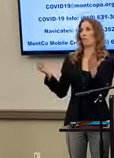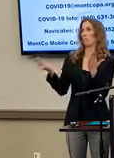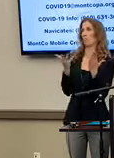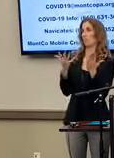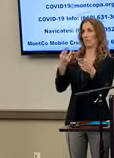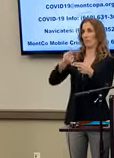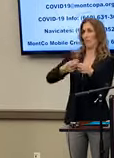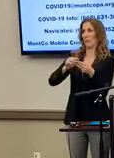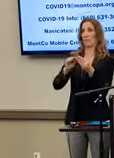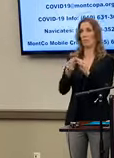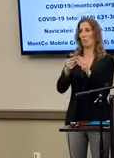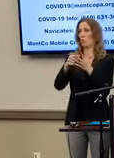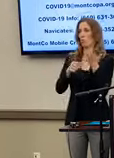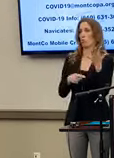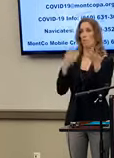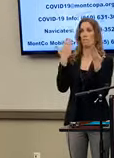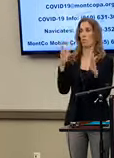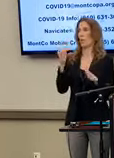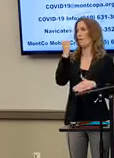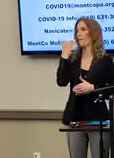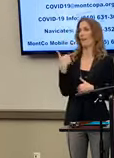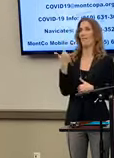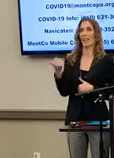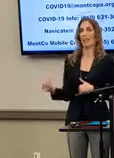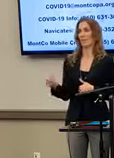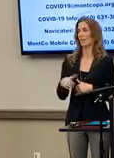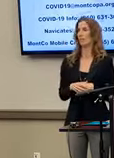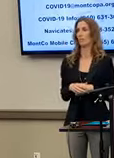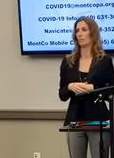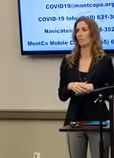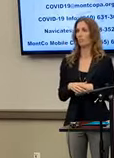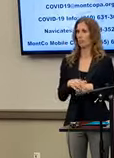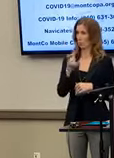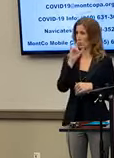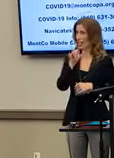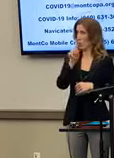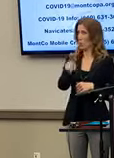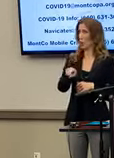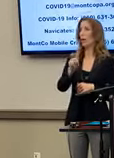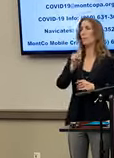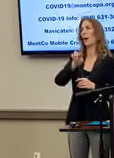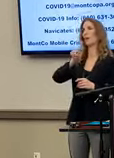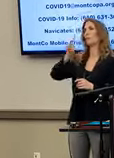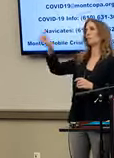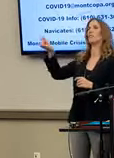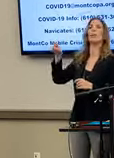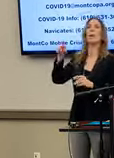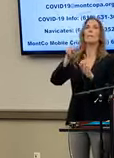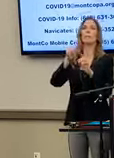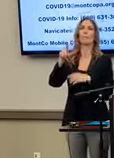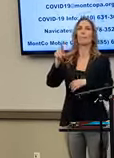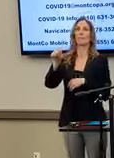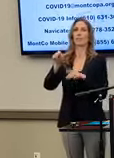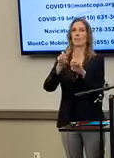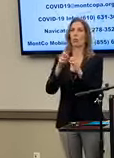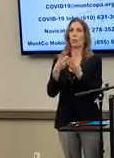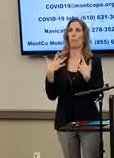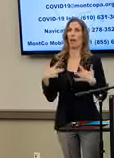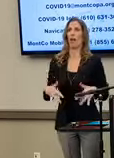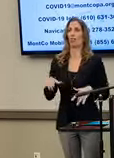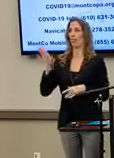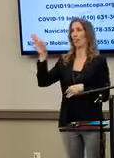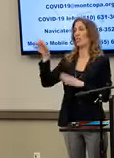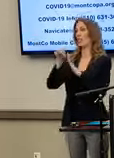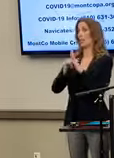or if there are any. And that question really needs to go to the Pennsylvania Department of Health. The state